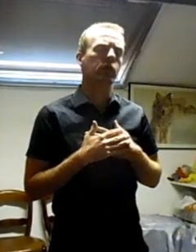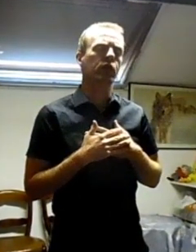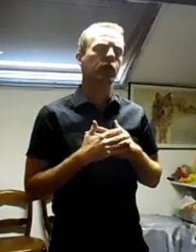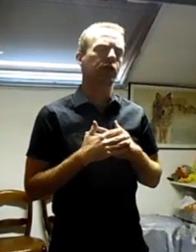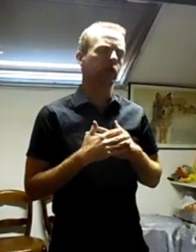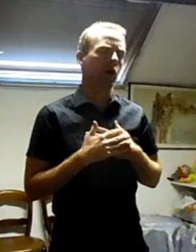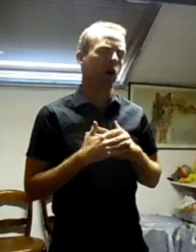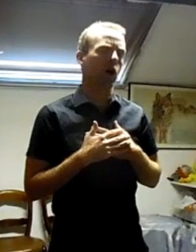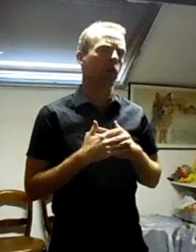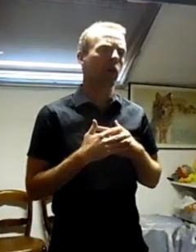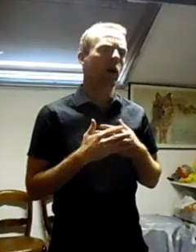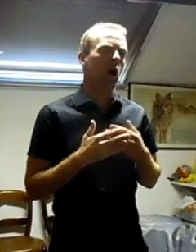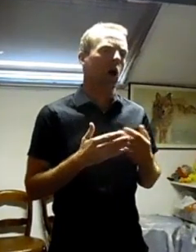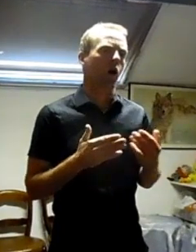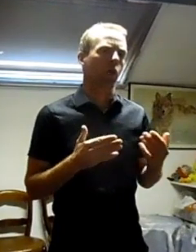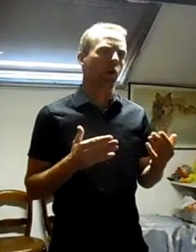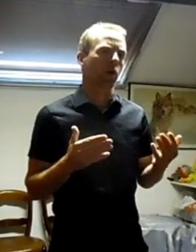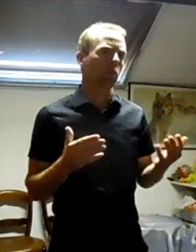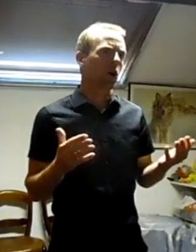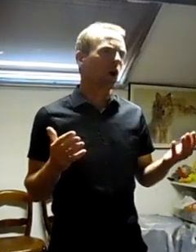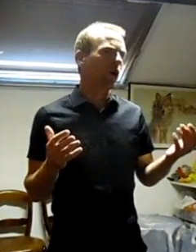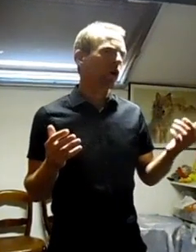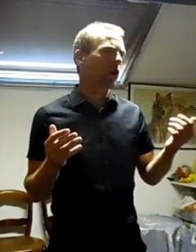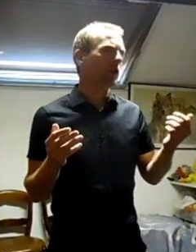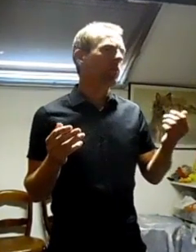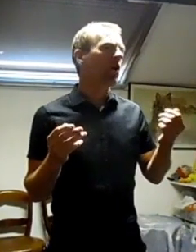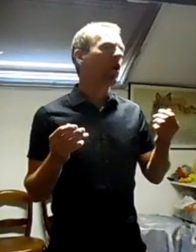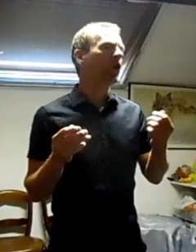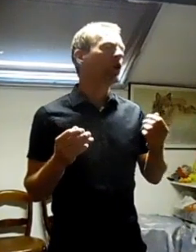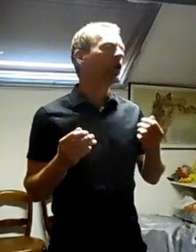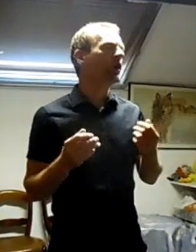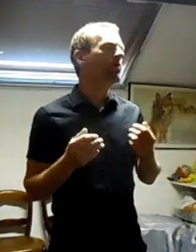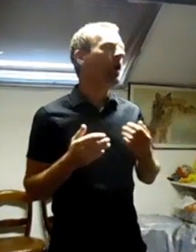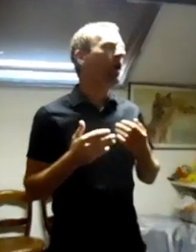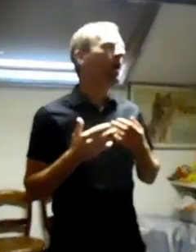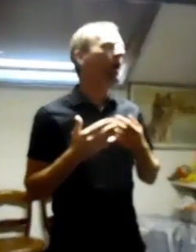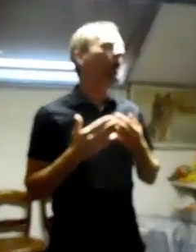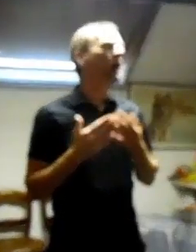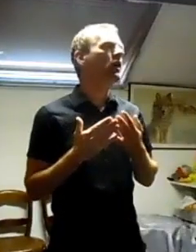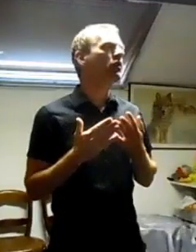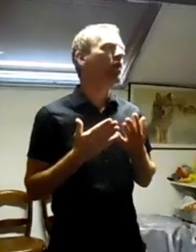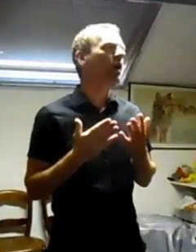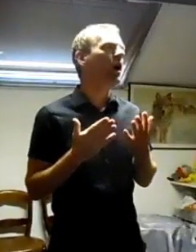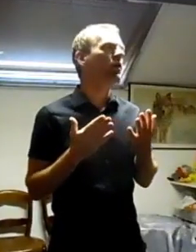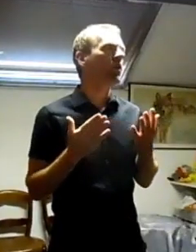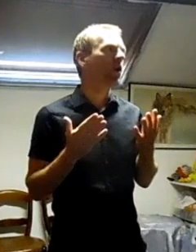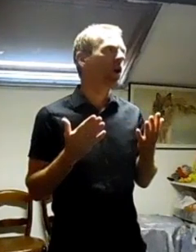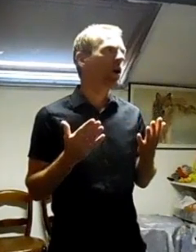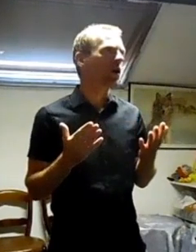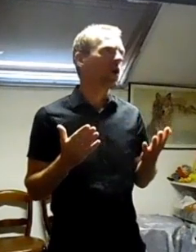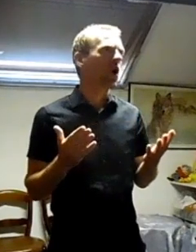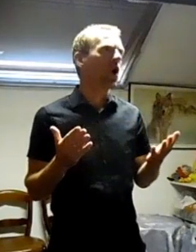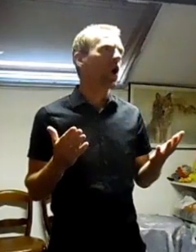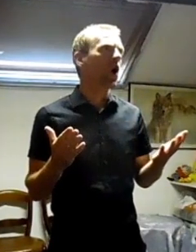meet again, On the bony bony banks of the moment.